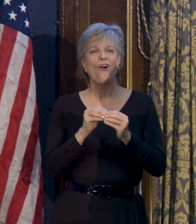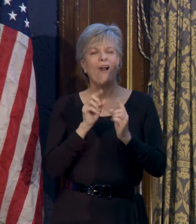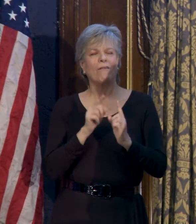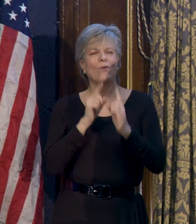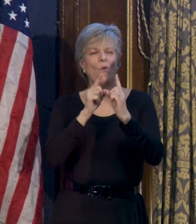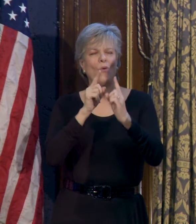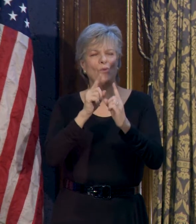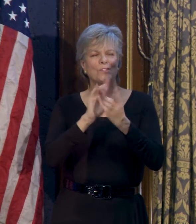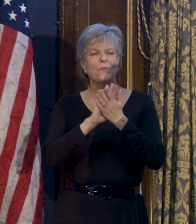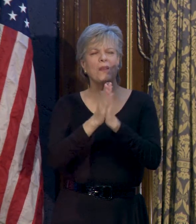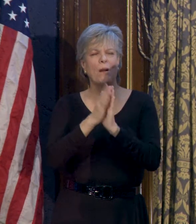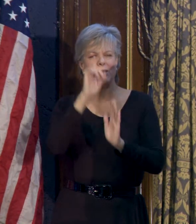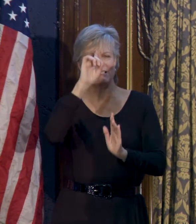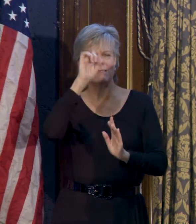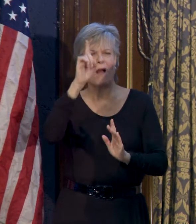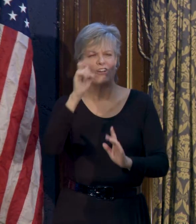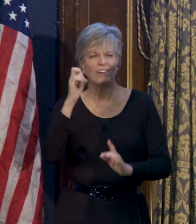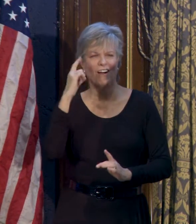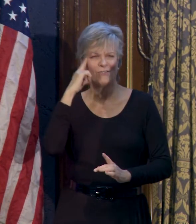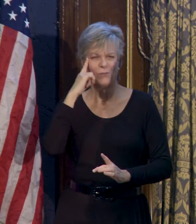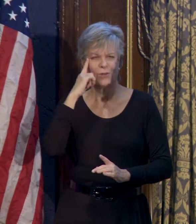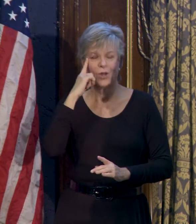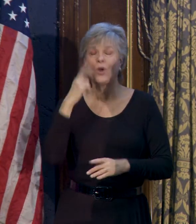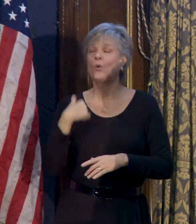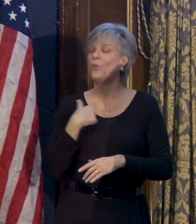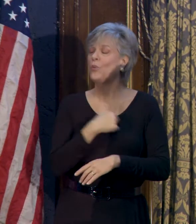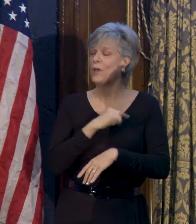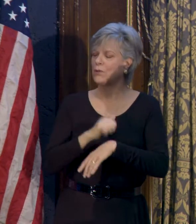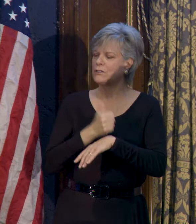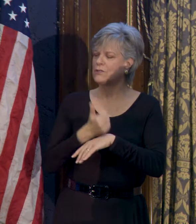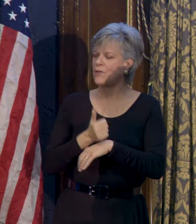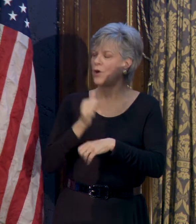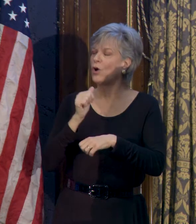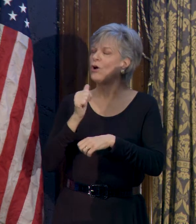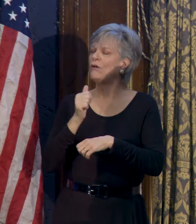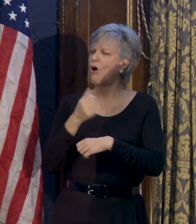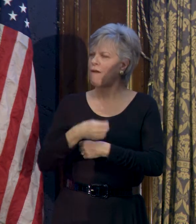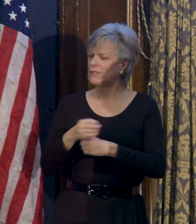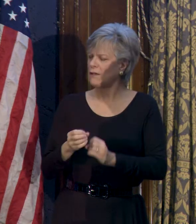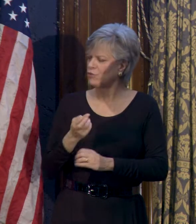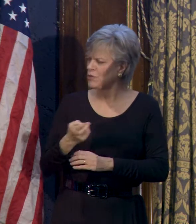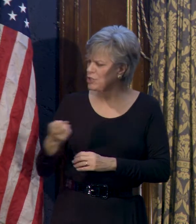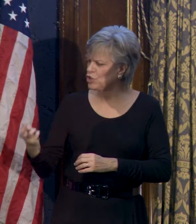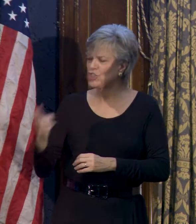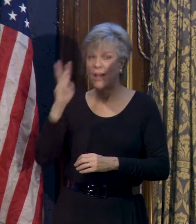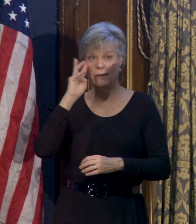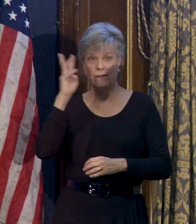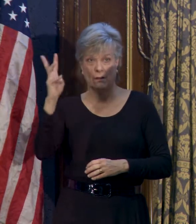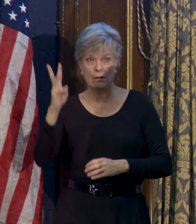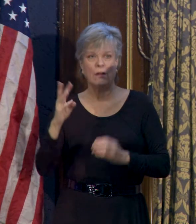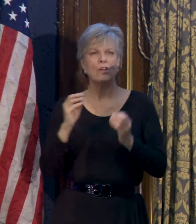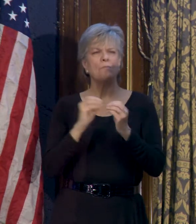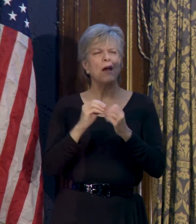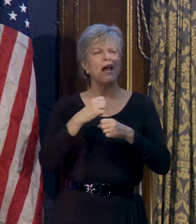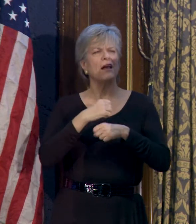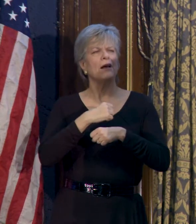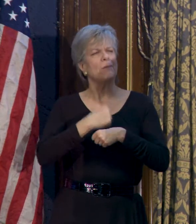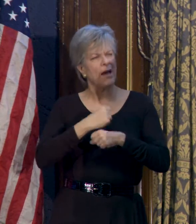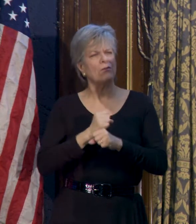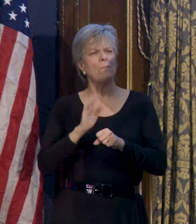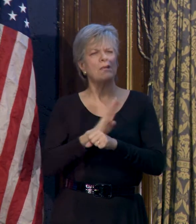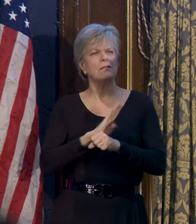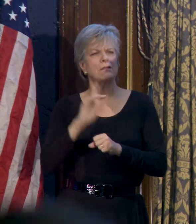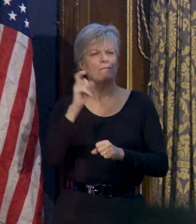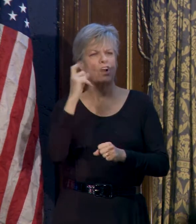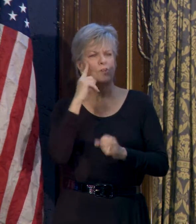In the coming year, we will establish the Office of Research, Operations, and Innovation to further make the business of government more